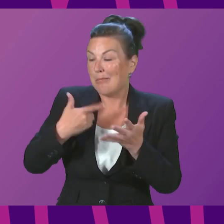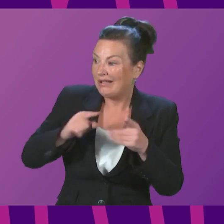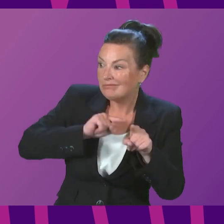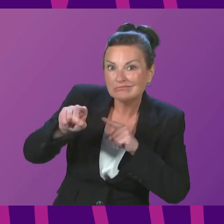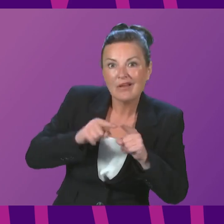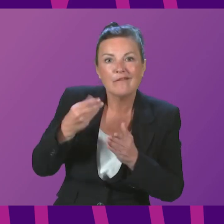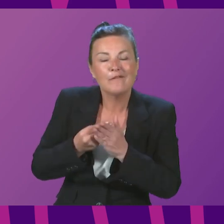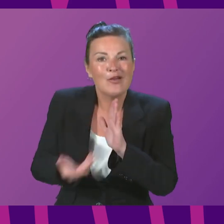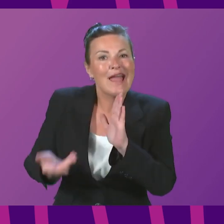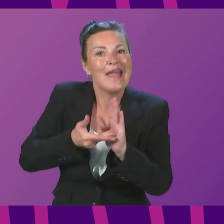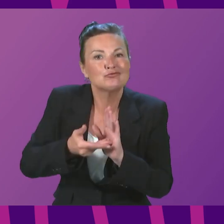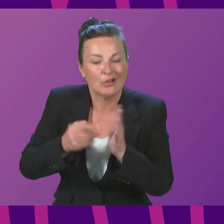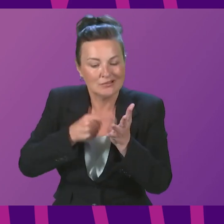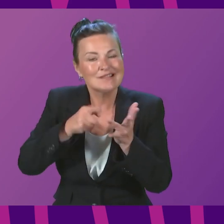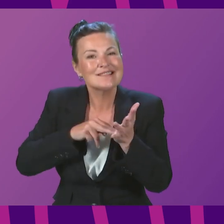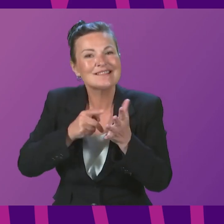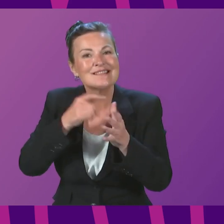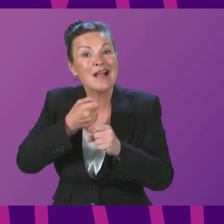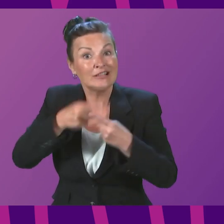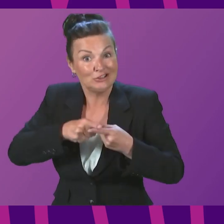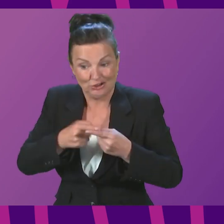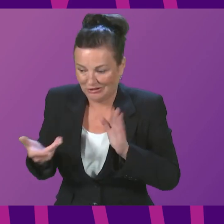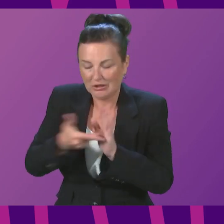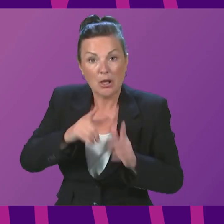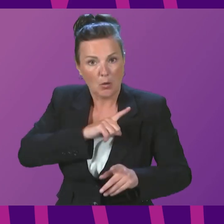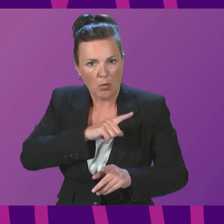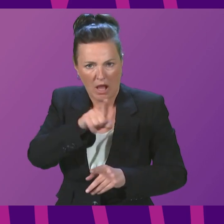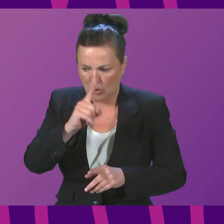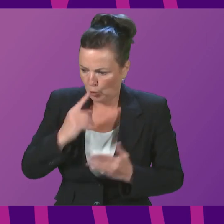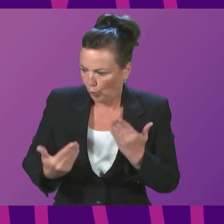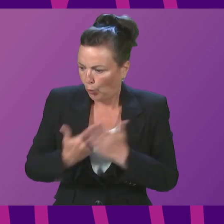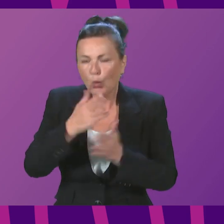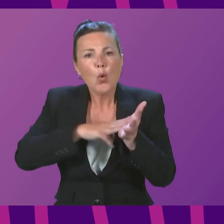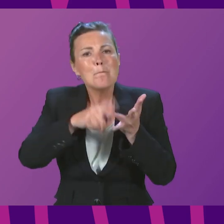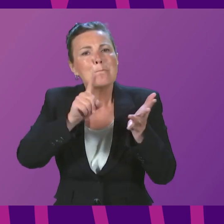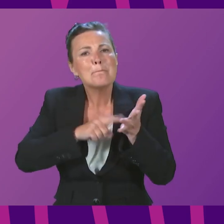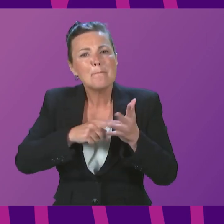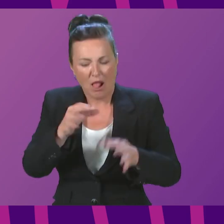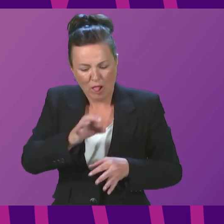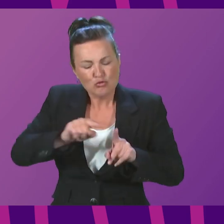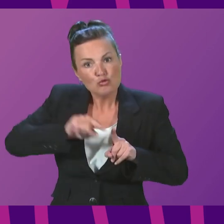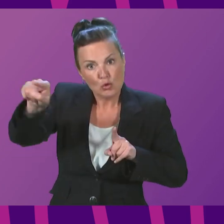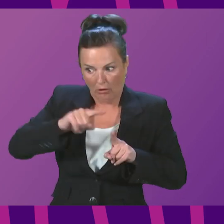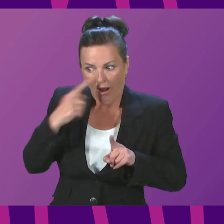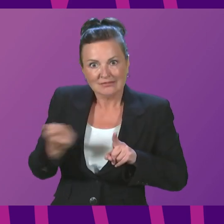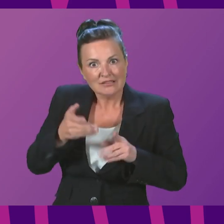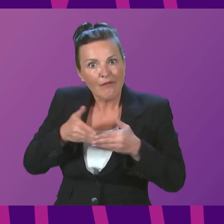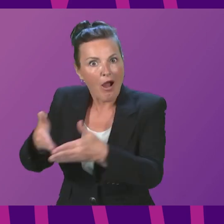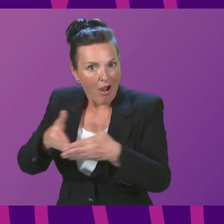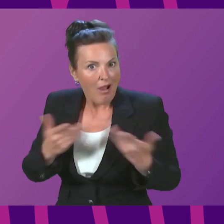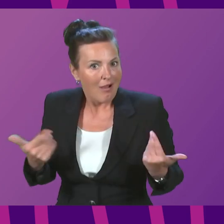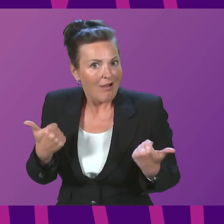networks. This led, for example, to the successful introduction of the MV Lough Frieza on the Mull route. And finally, overall, since